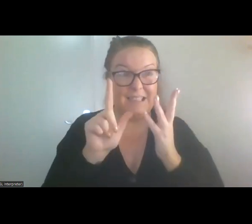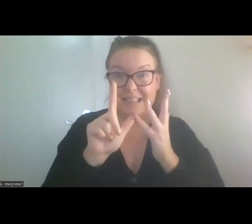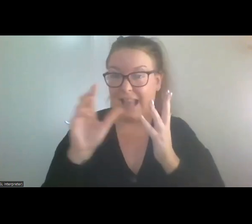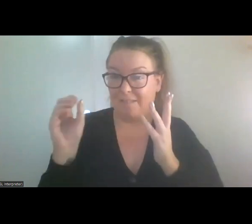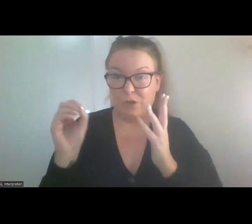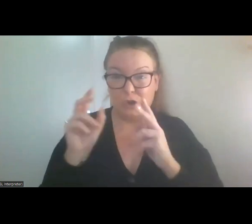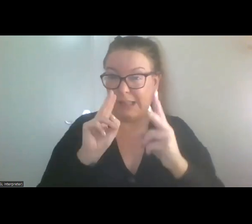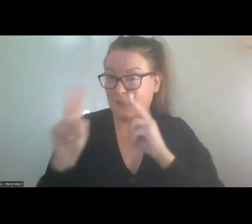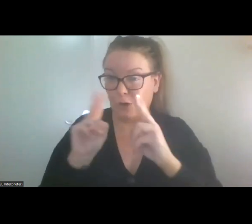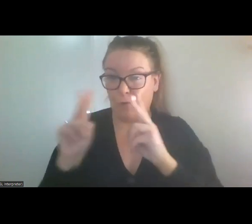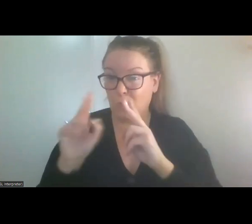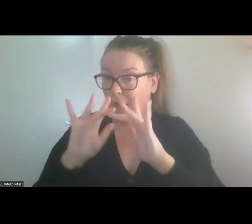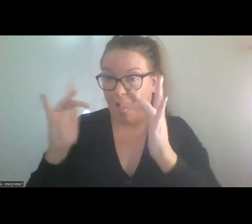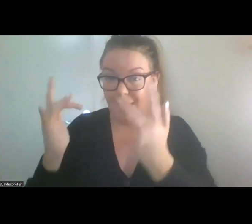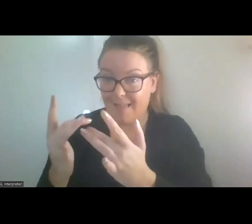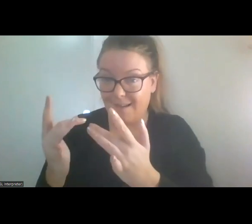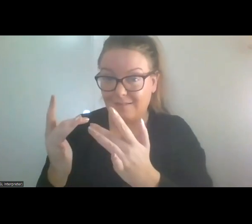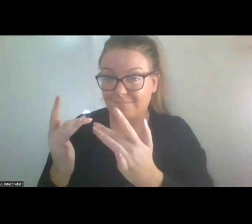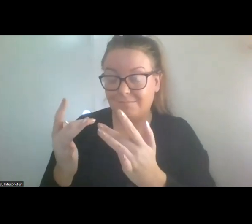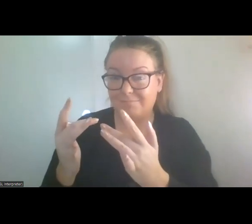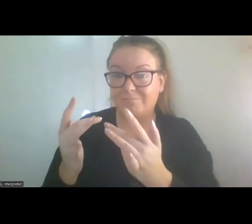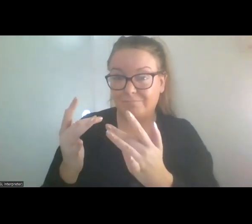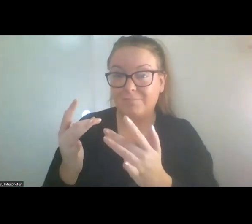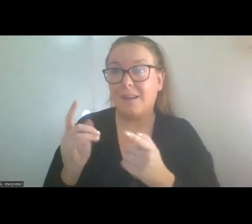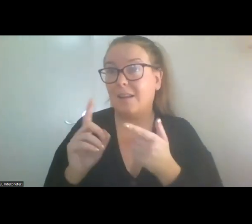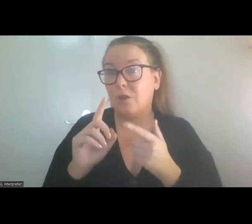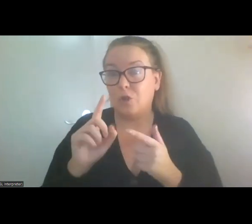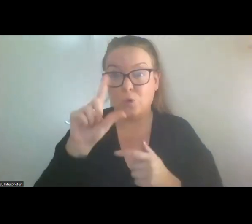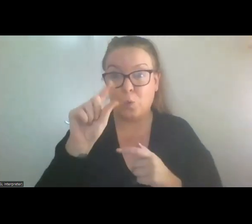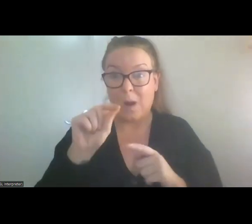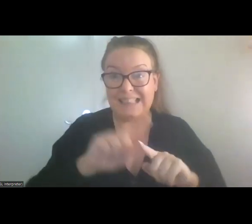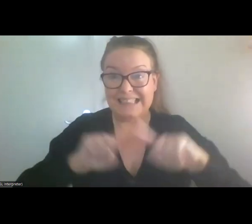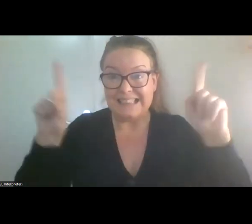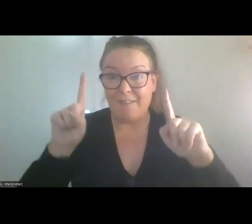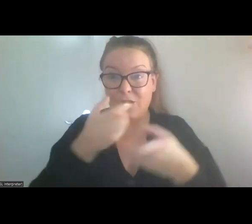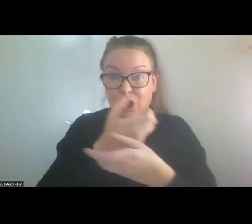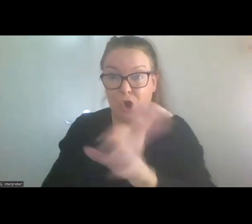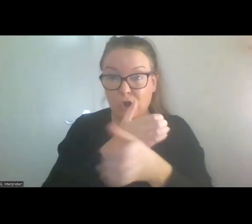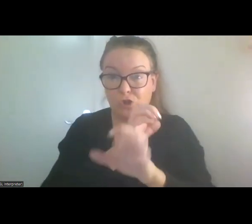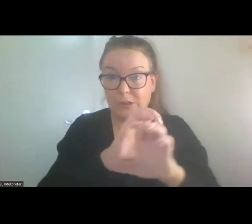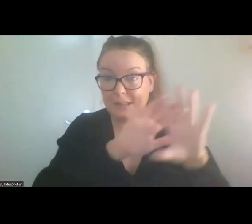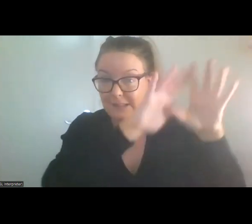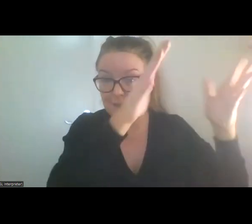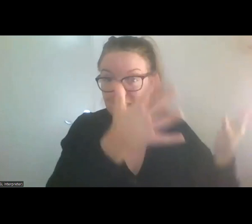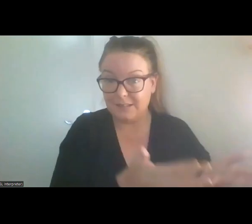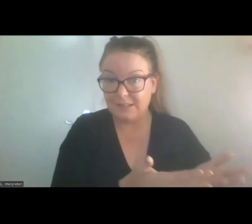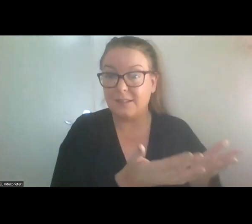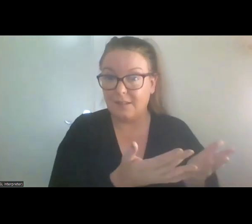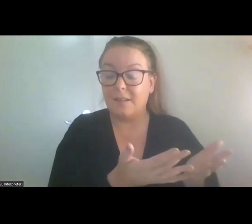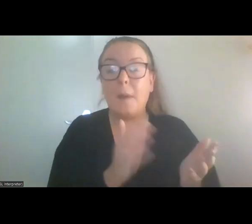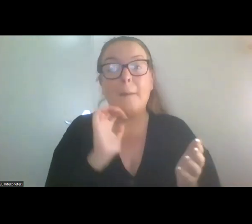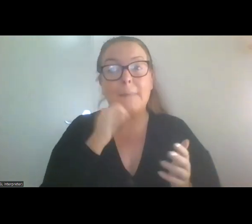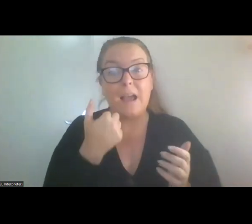in over 20 countries. Because many of